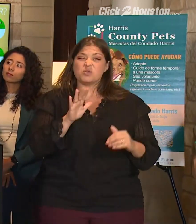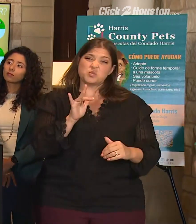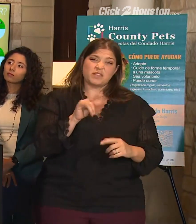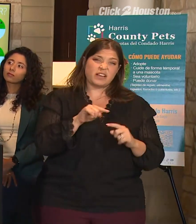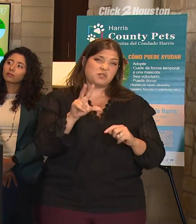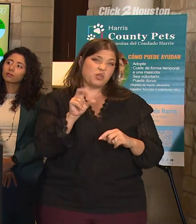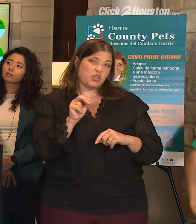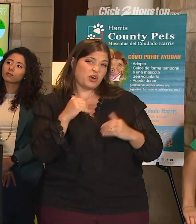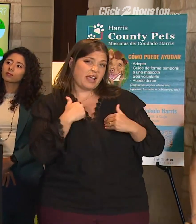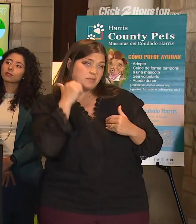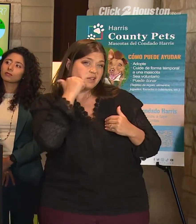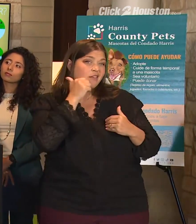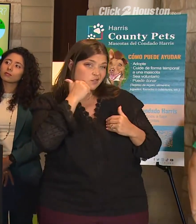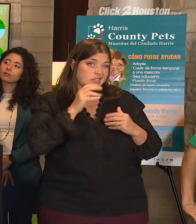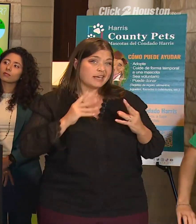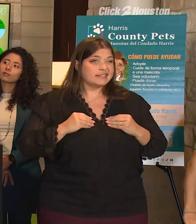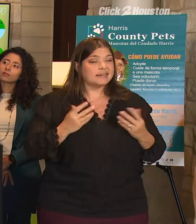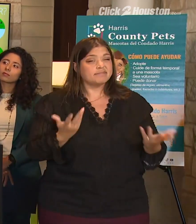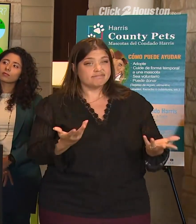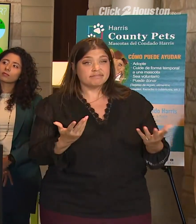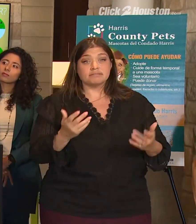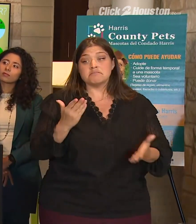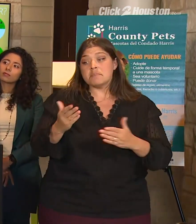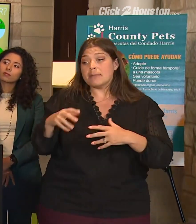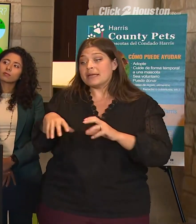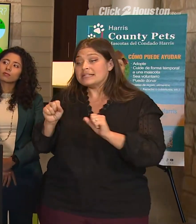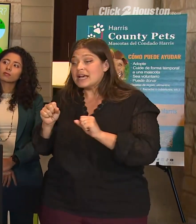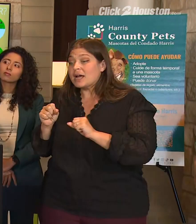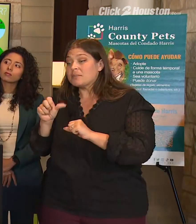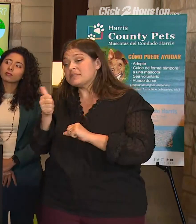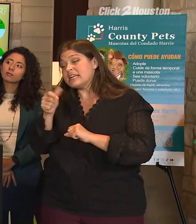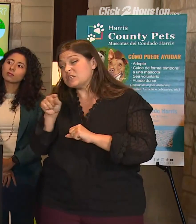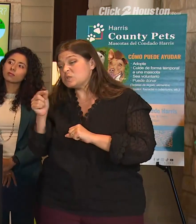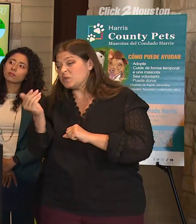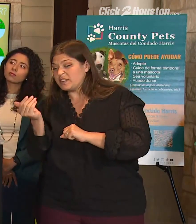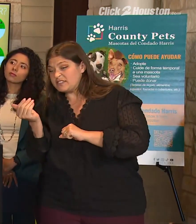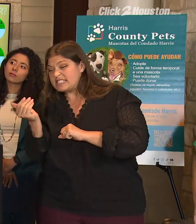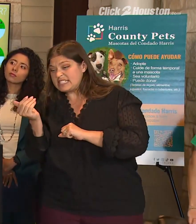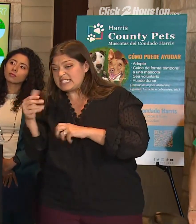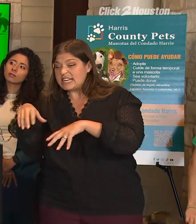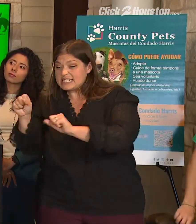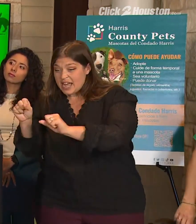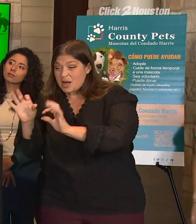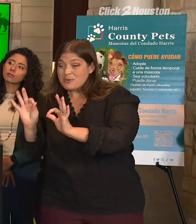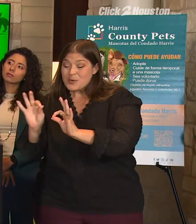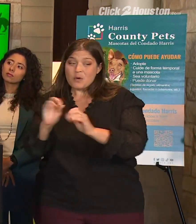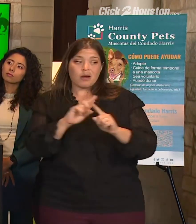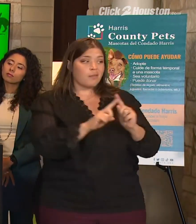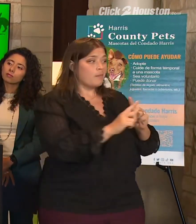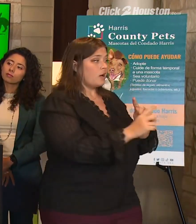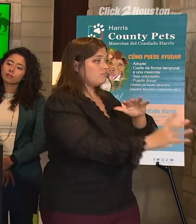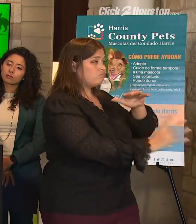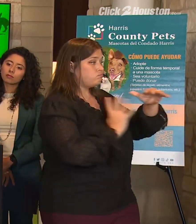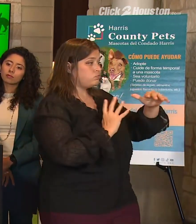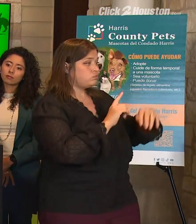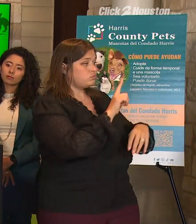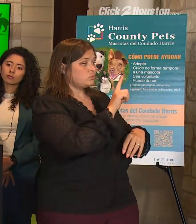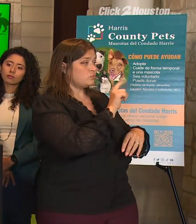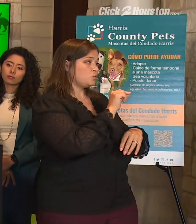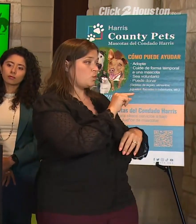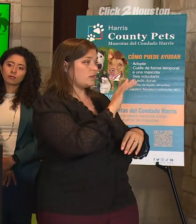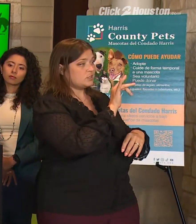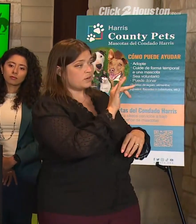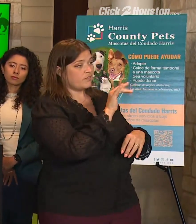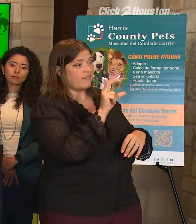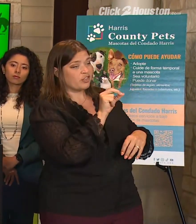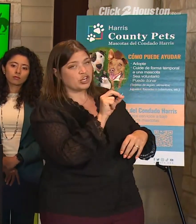sometimes we might only get out 10 or 15 in one day, but we may get an influx of 25 or 30. So, you